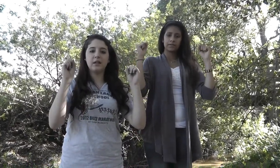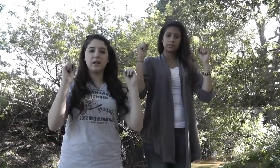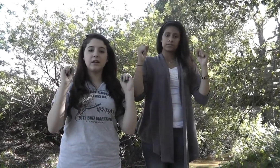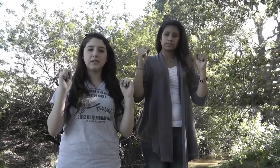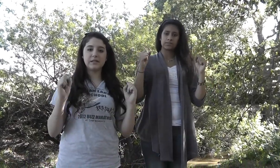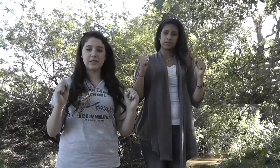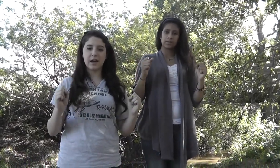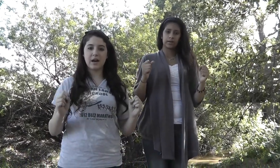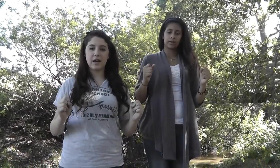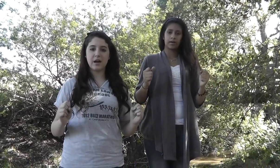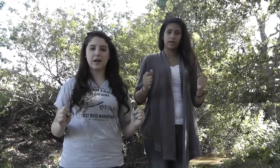sound